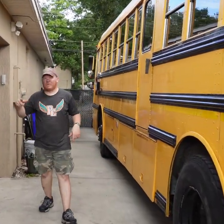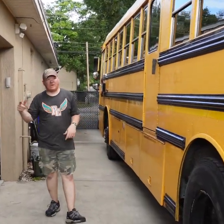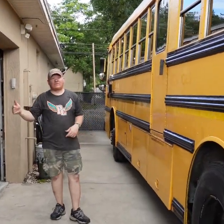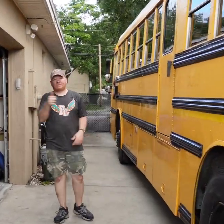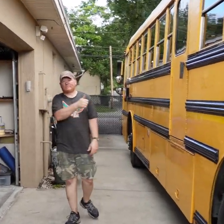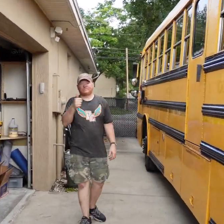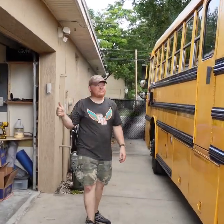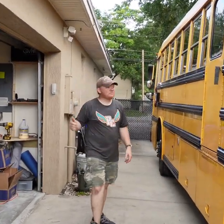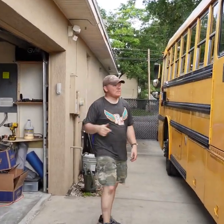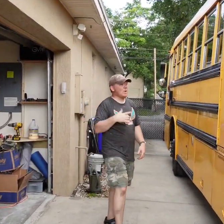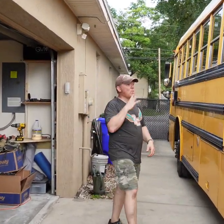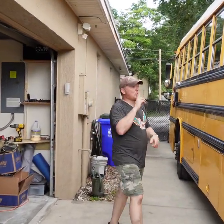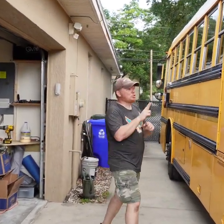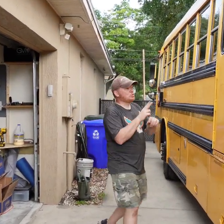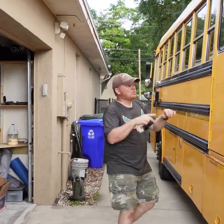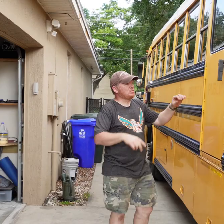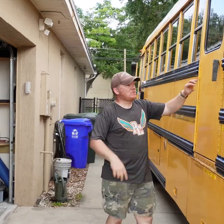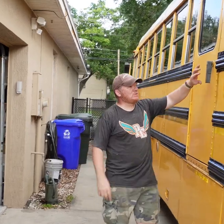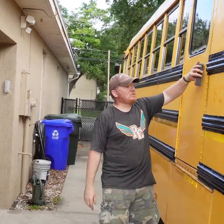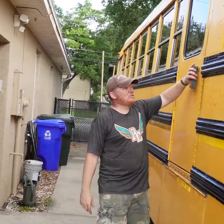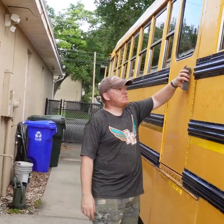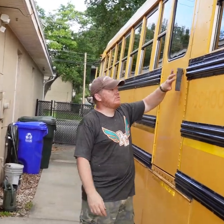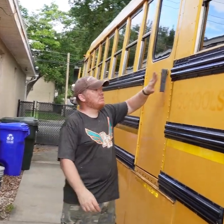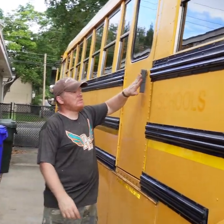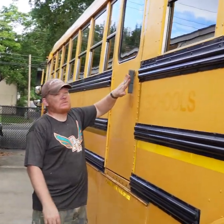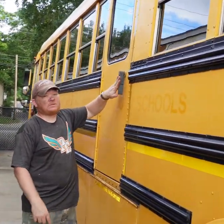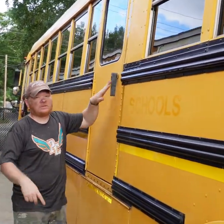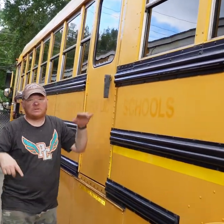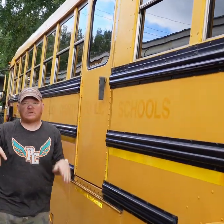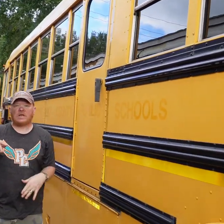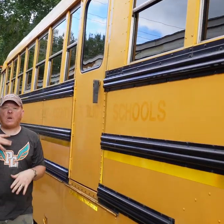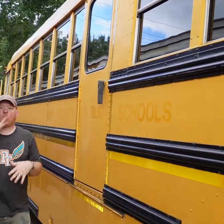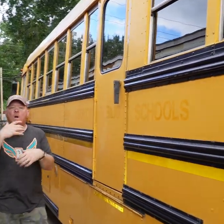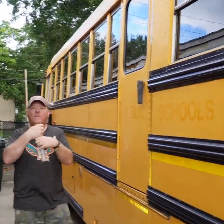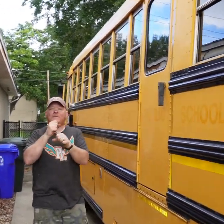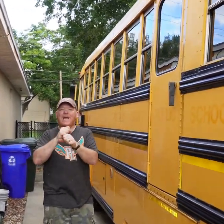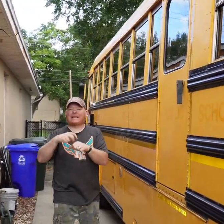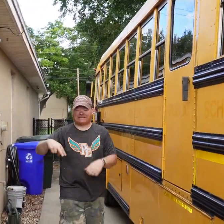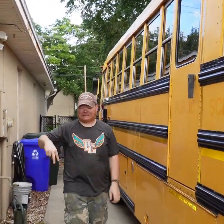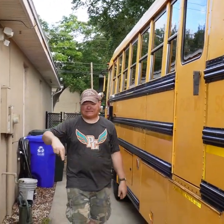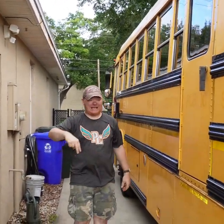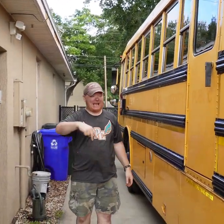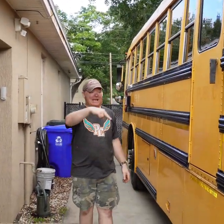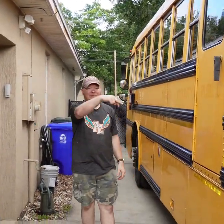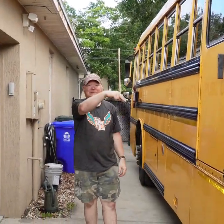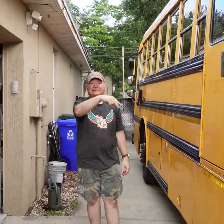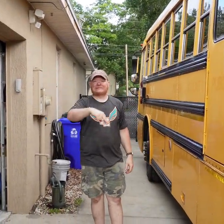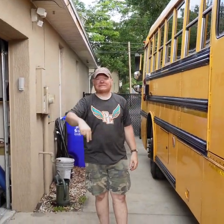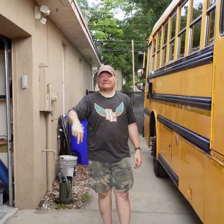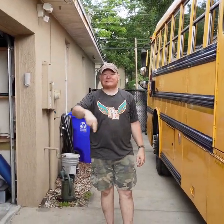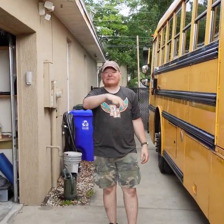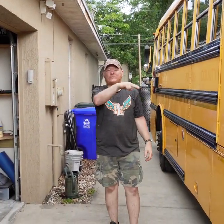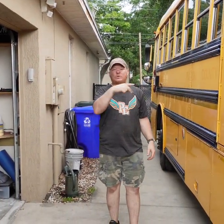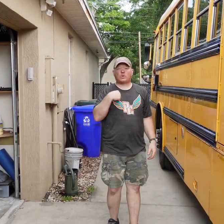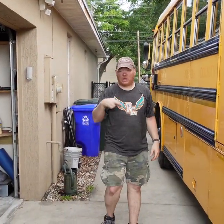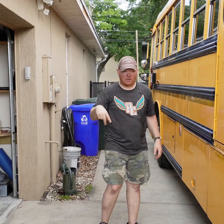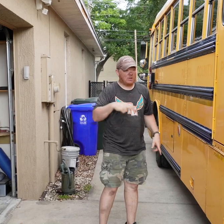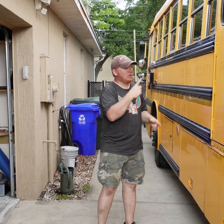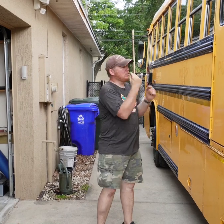This is my wood shop here So I'm going to basically make some stairs Some steps So